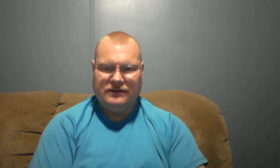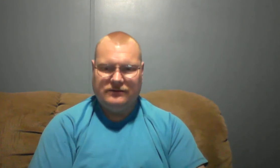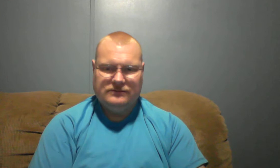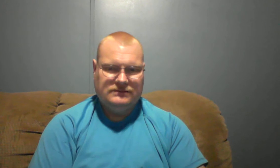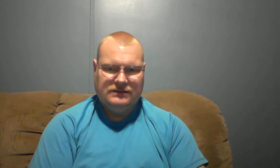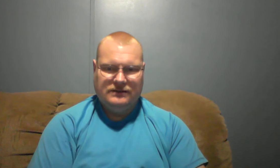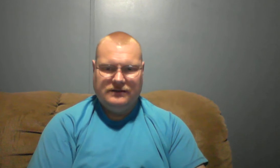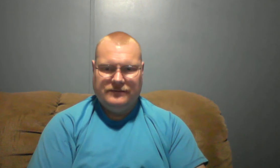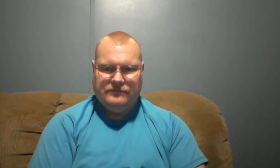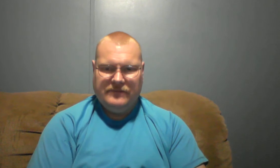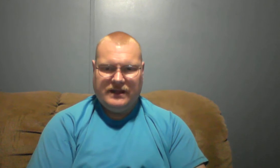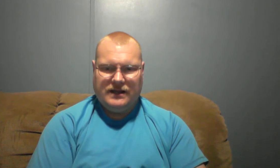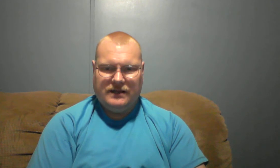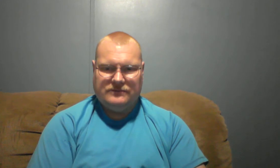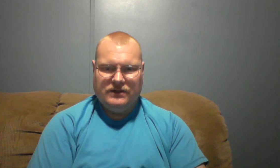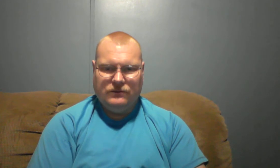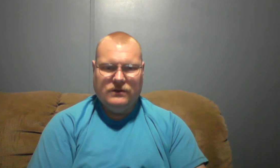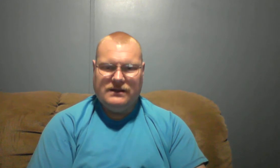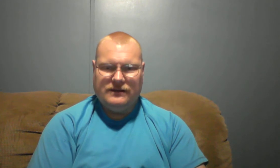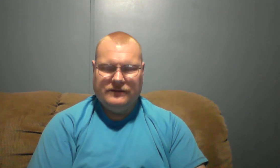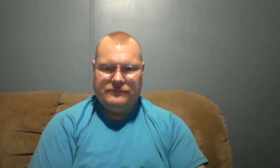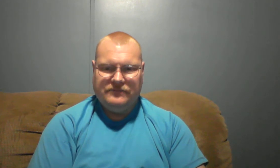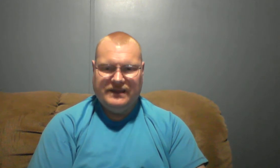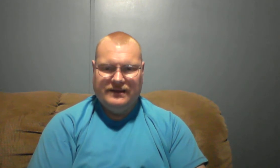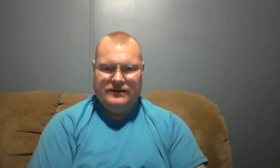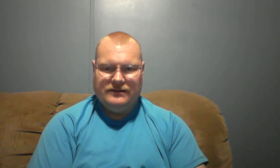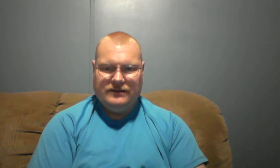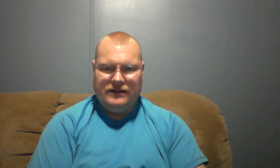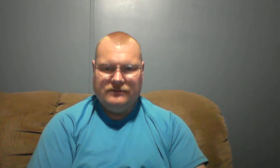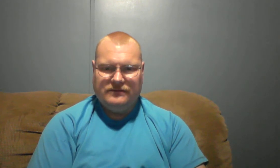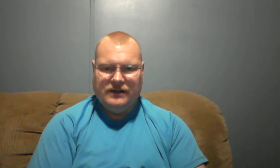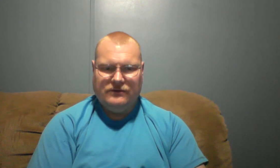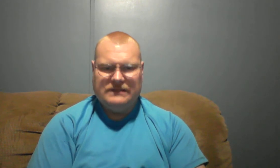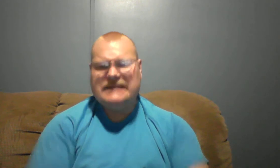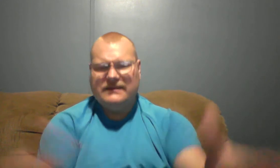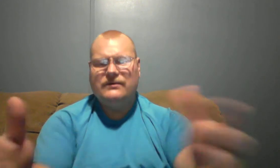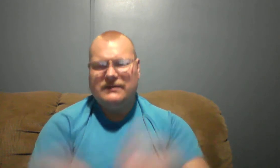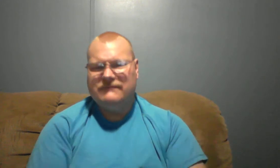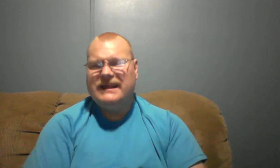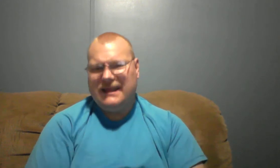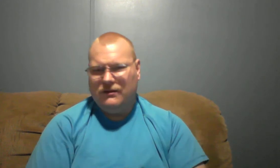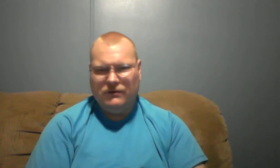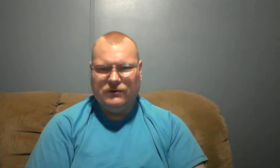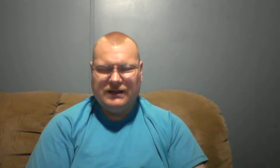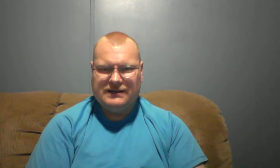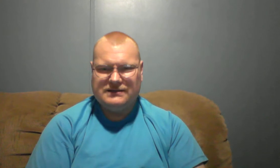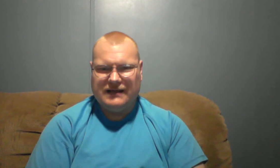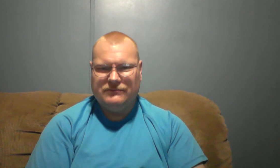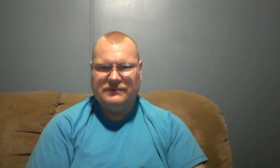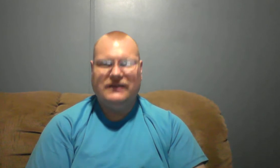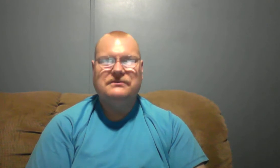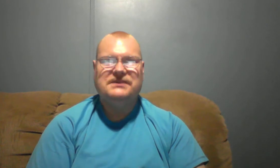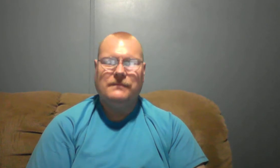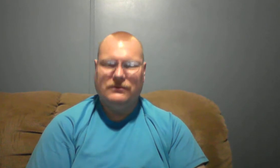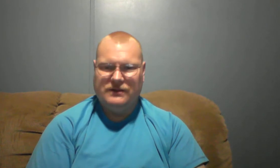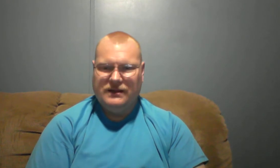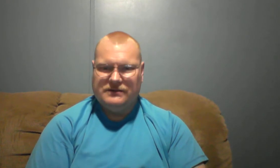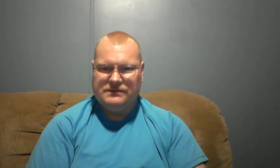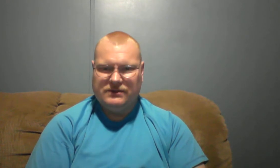know, I really wanted to, you know, you know, instead of doing the video, Lord, I just, you know, there's something on